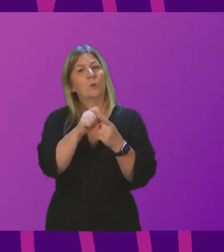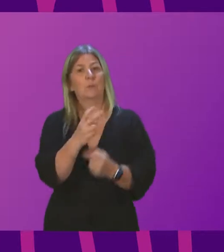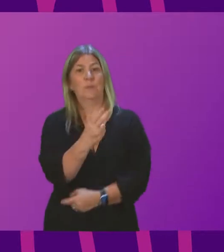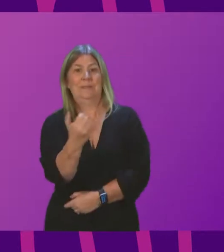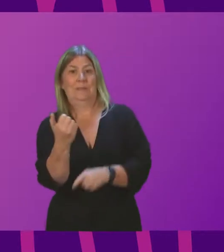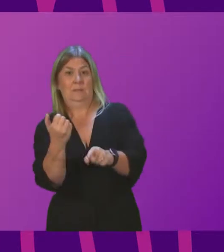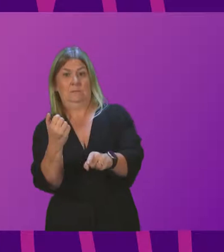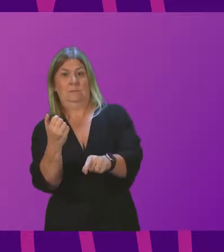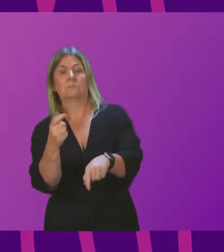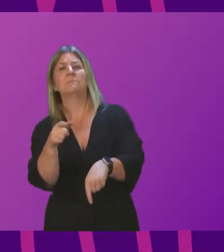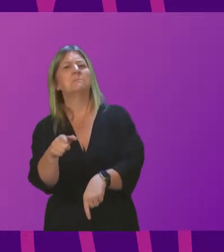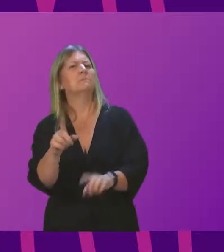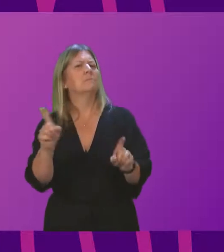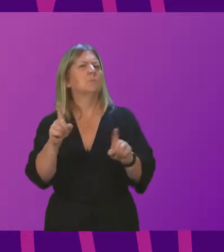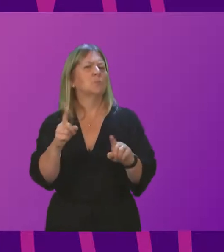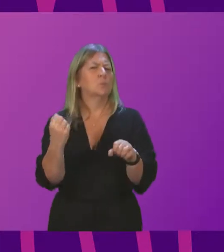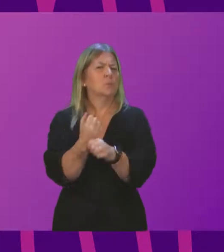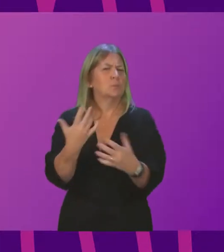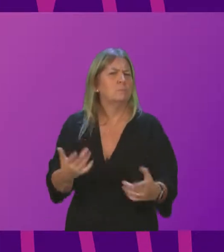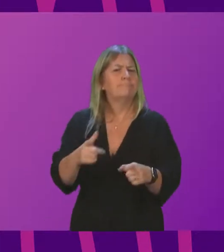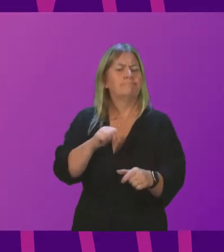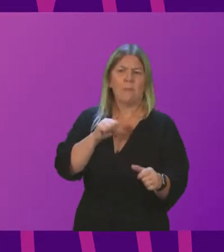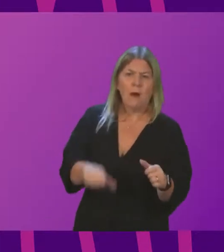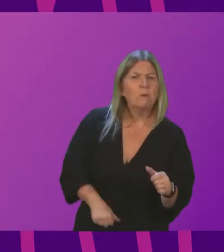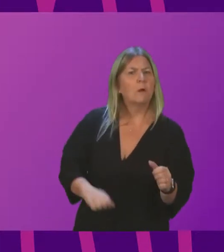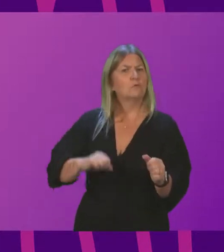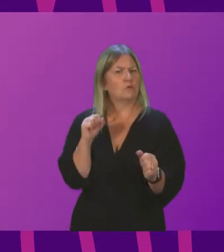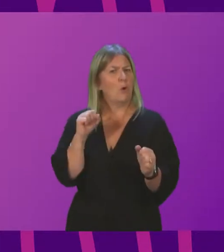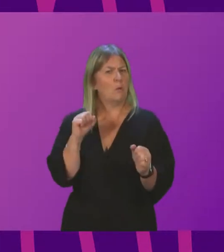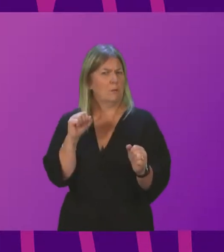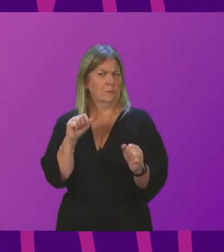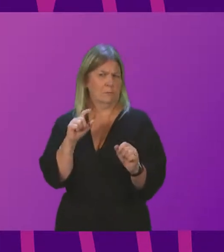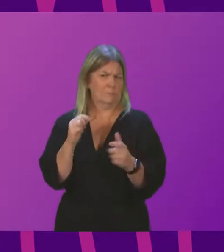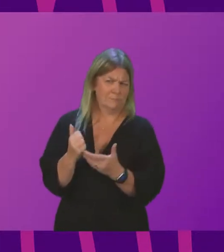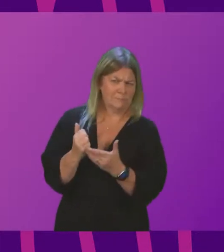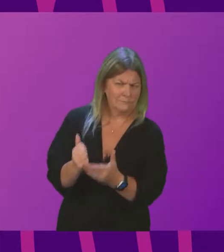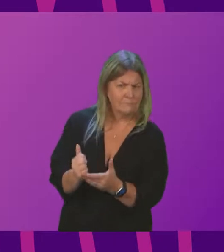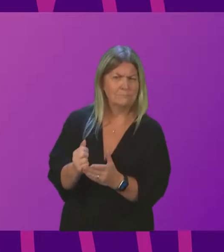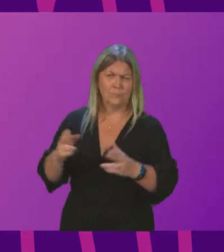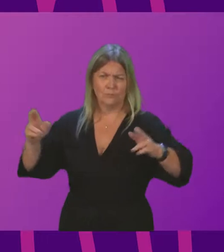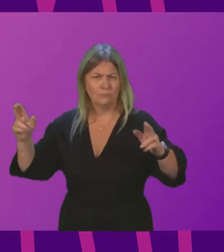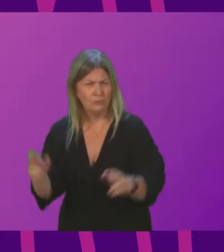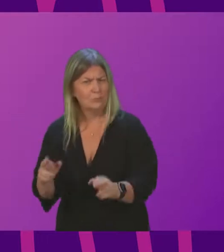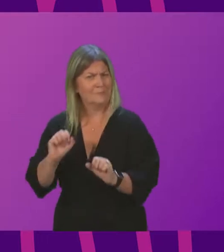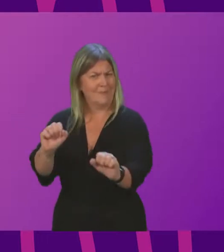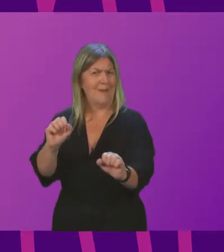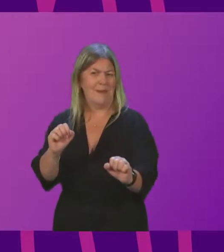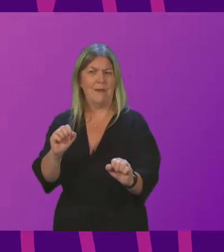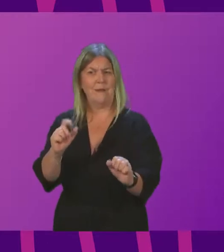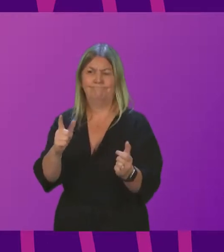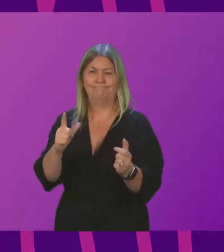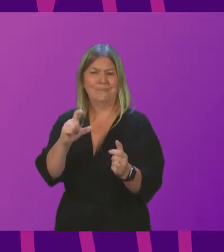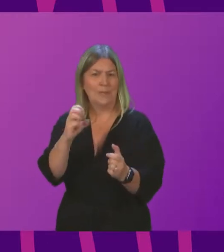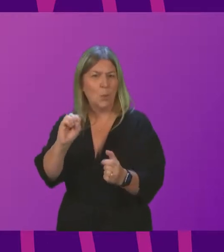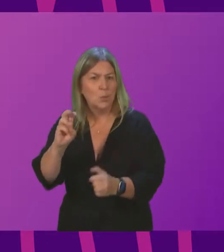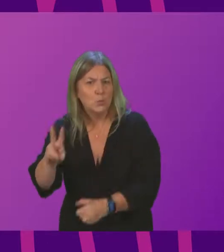Government is taking to showcase the role that Scottish agriculture can play in reducing carbon emissions? First Minister. Well, firstly,